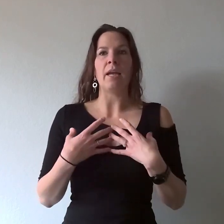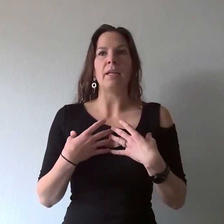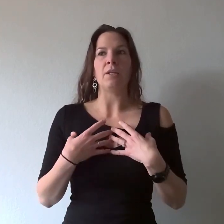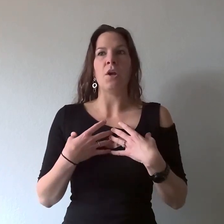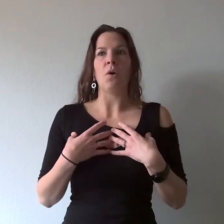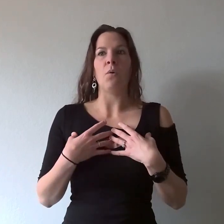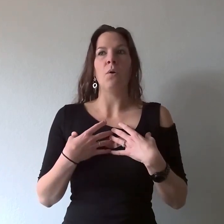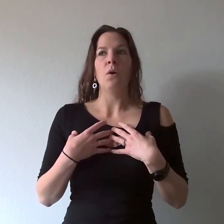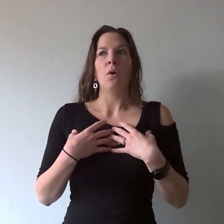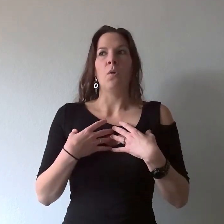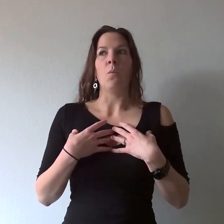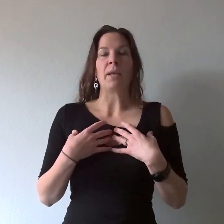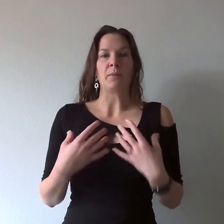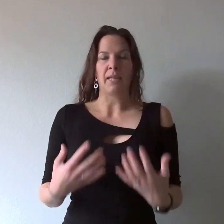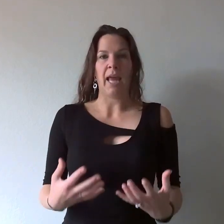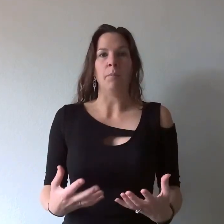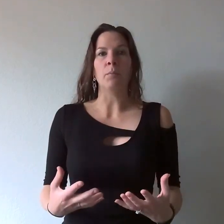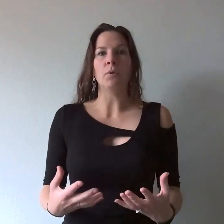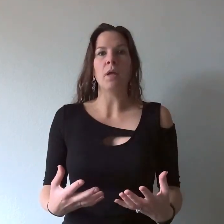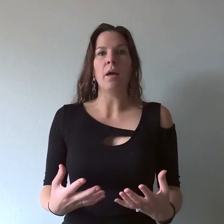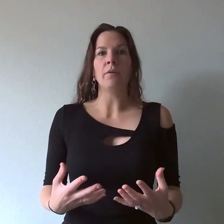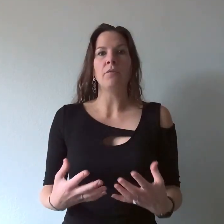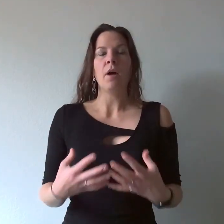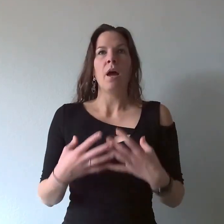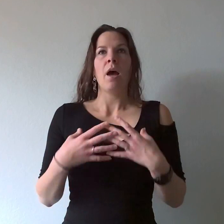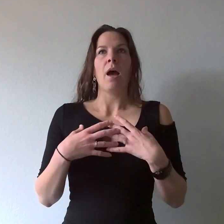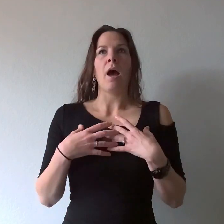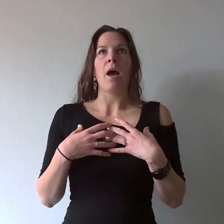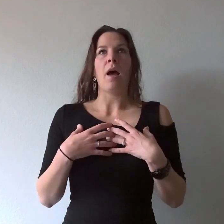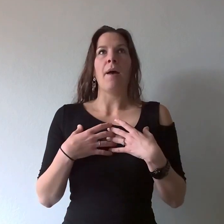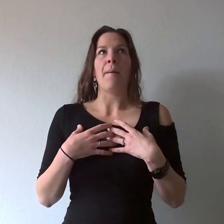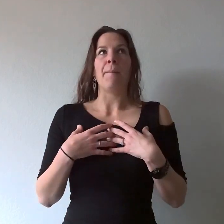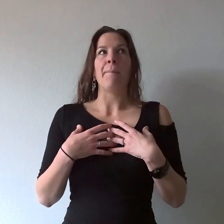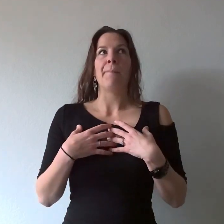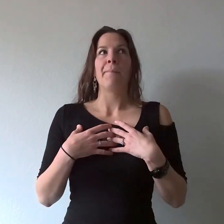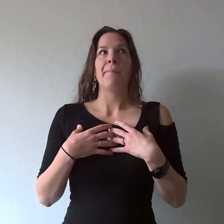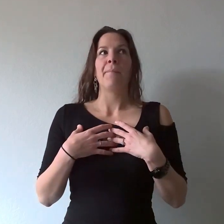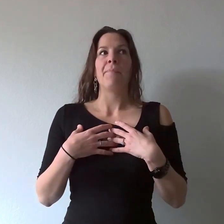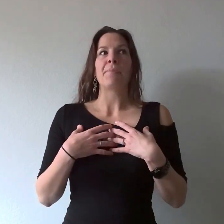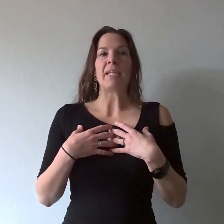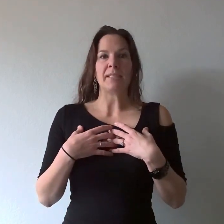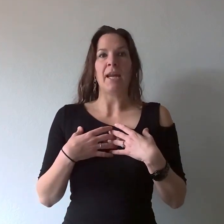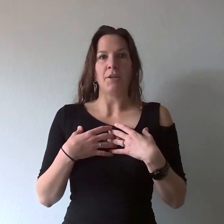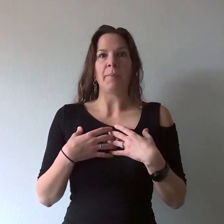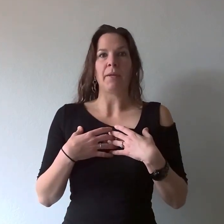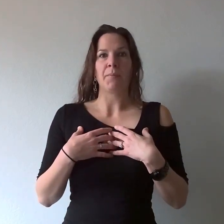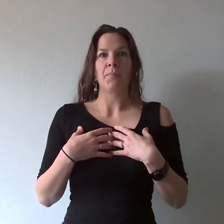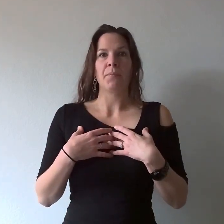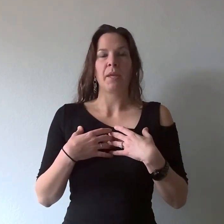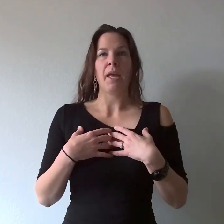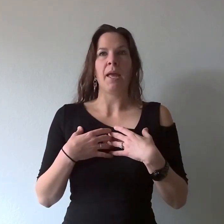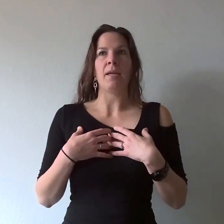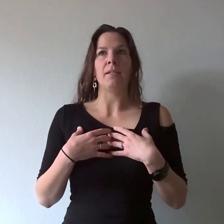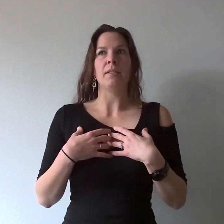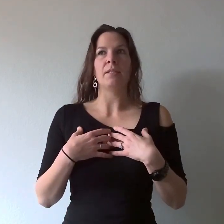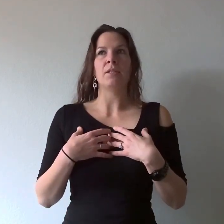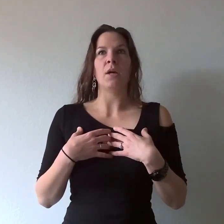didn't know what it was capable of um it scared me and so